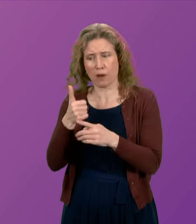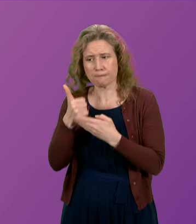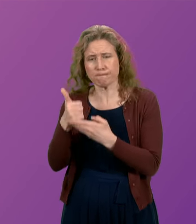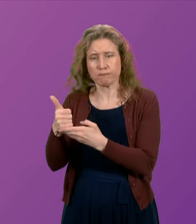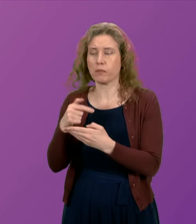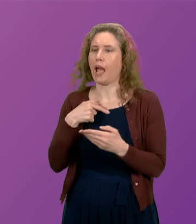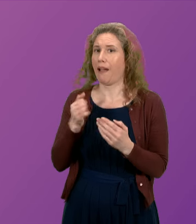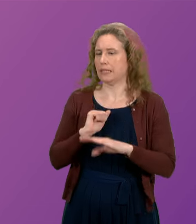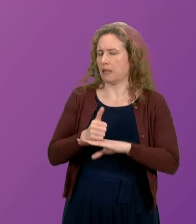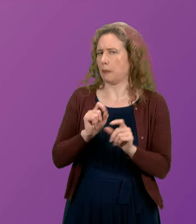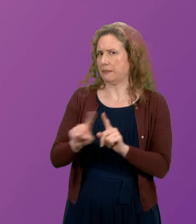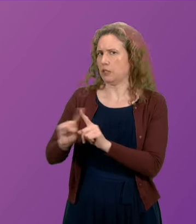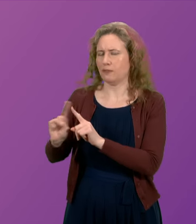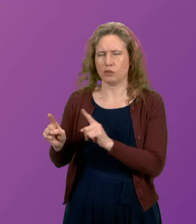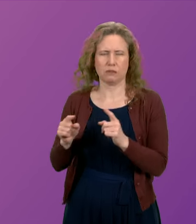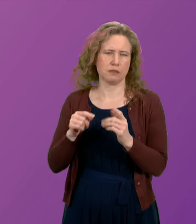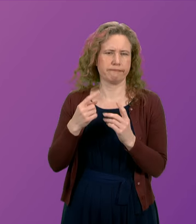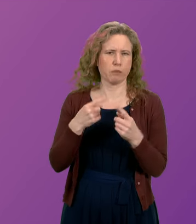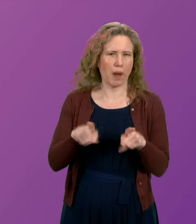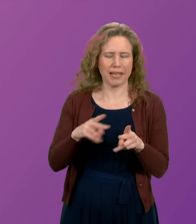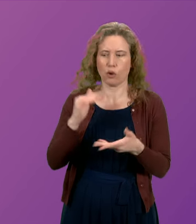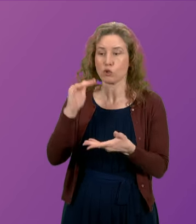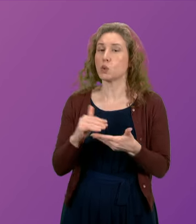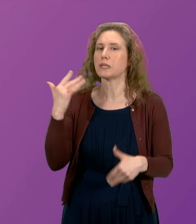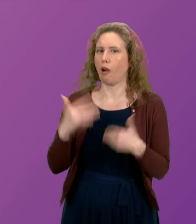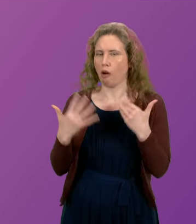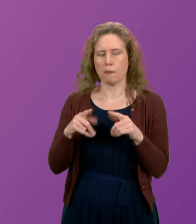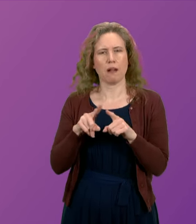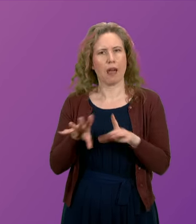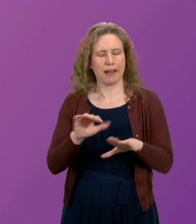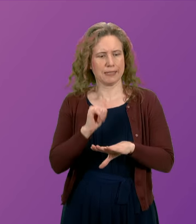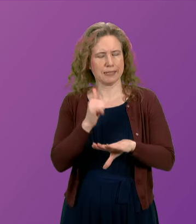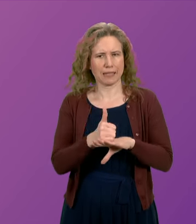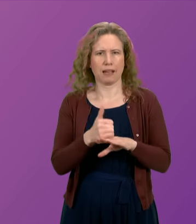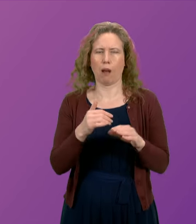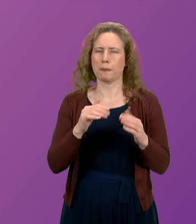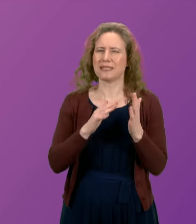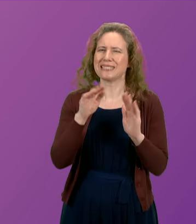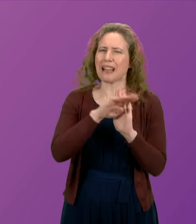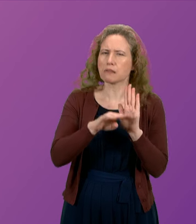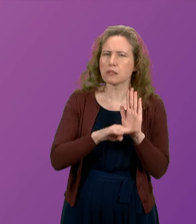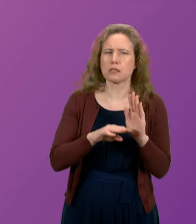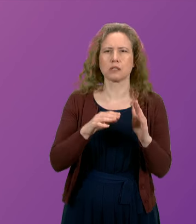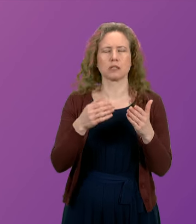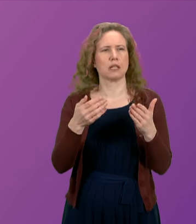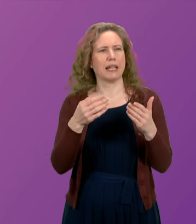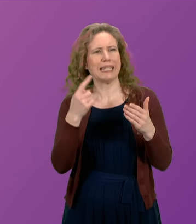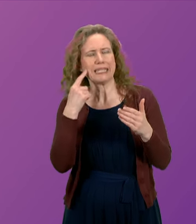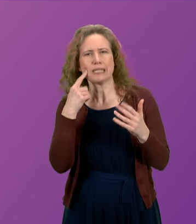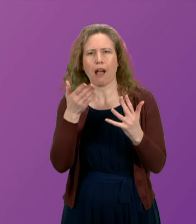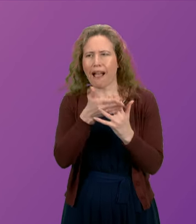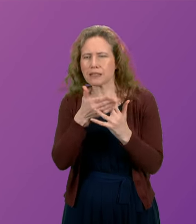in a range of measures to prevent deaths and reduce harms including implementation of match standards, widening naloxone access,